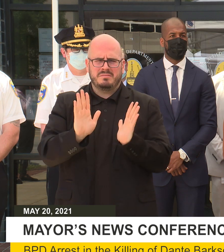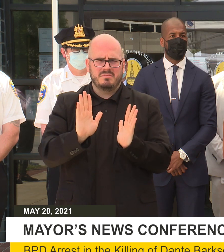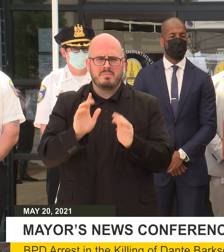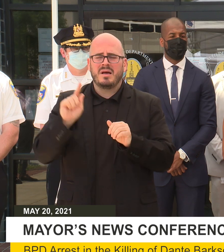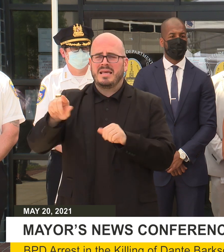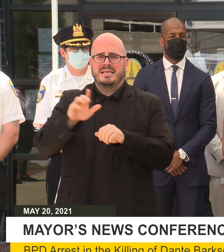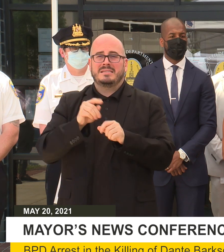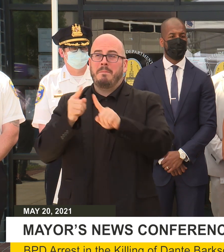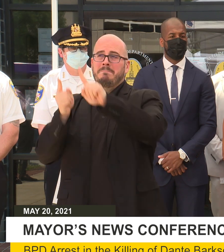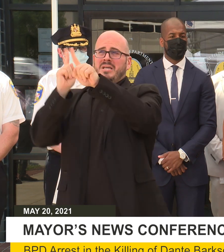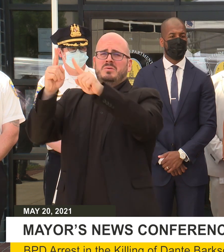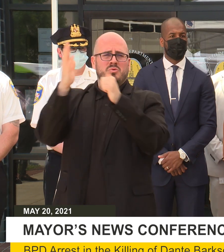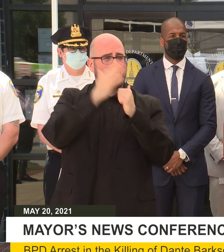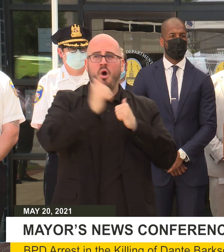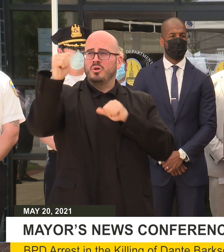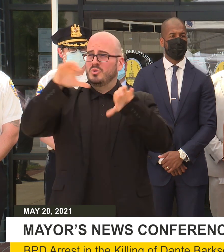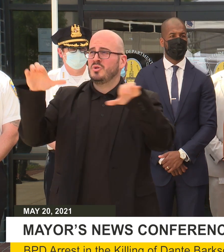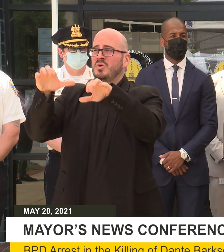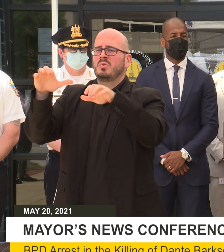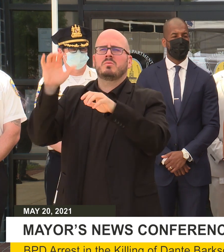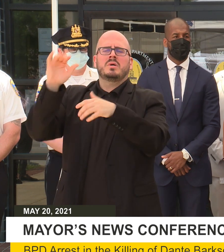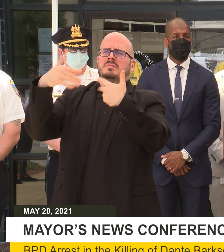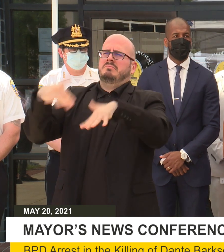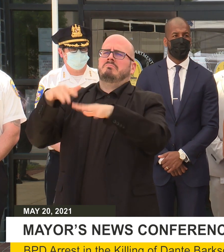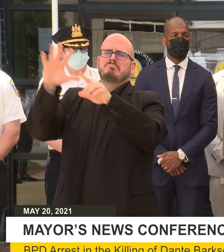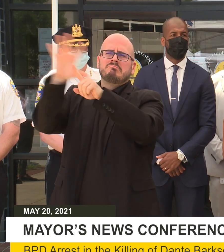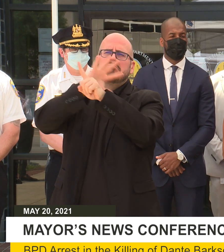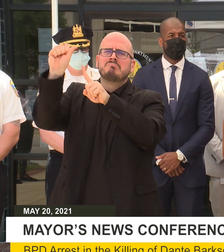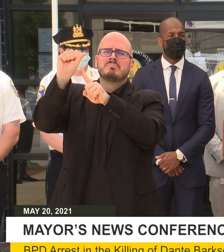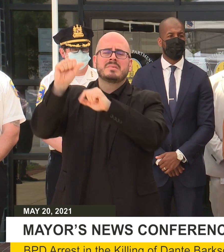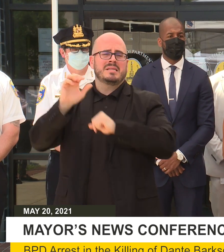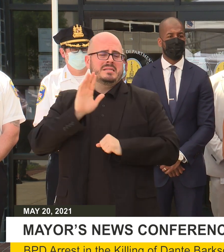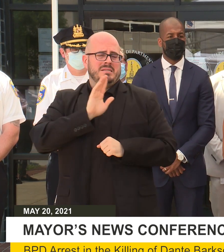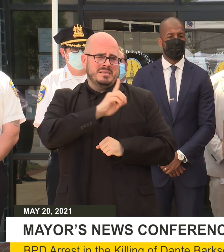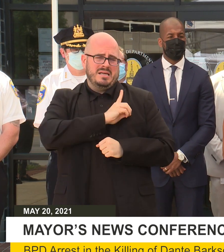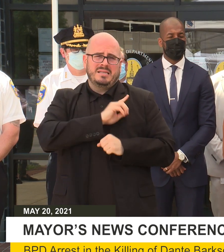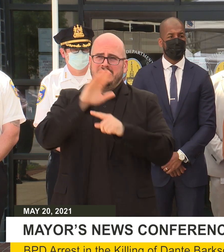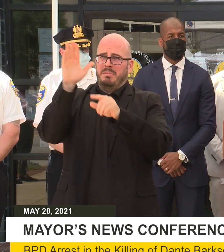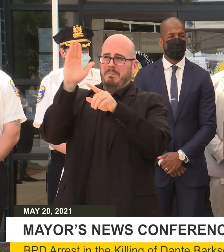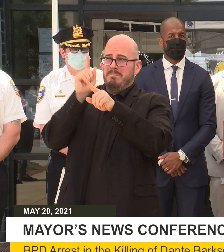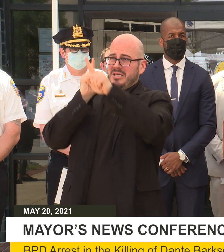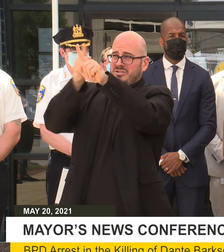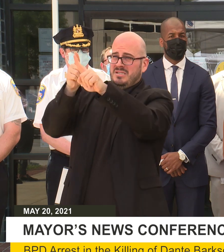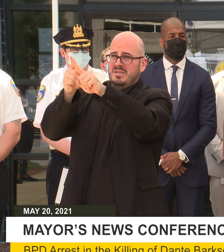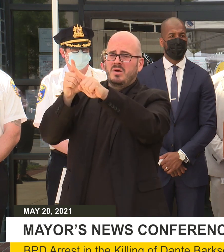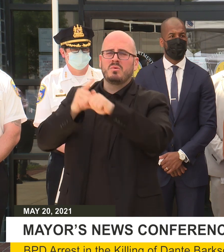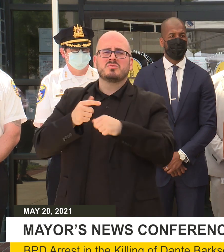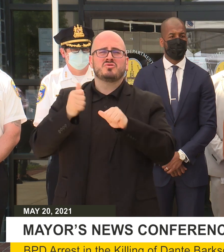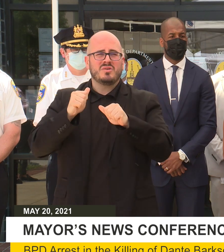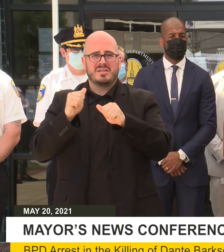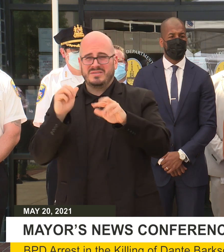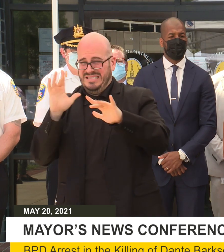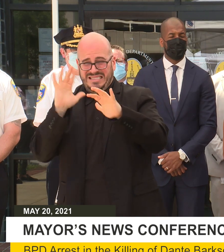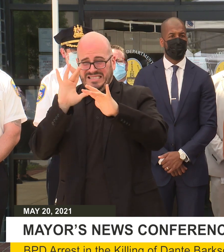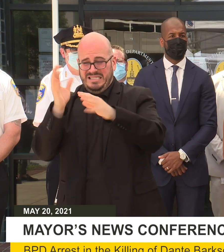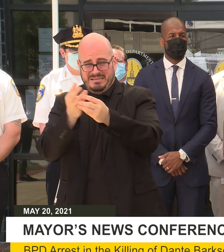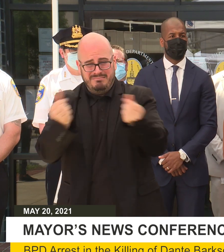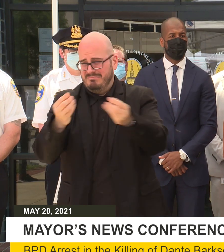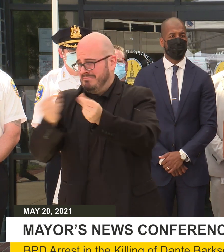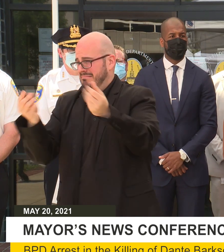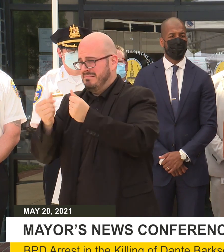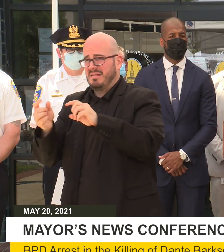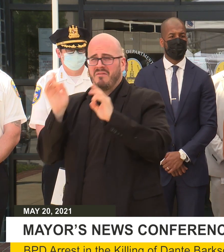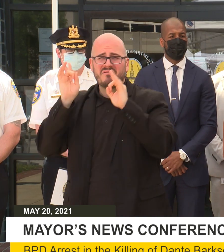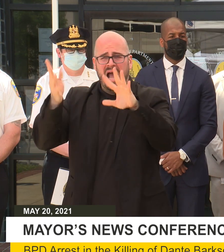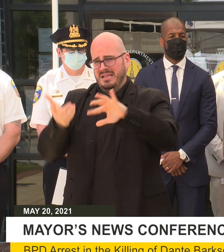perfect mission for his life. And that was his mission was to eradicate the harsh legacy of violence that has